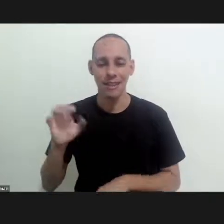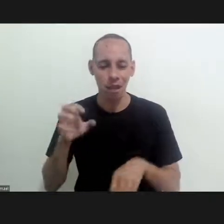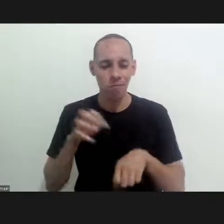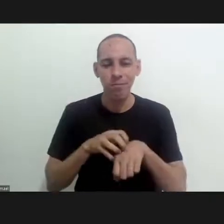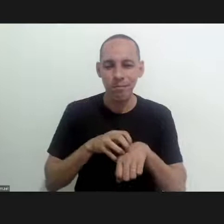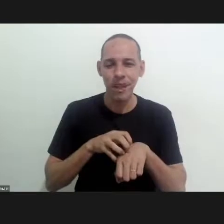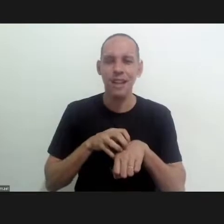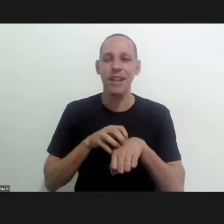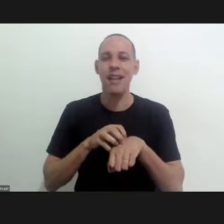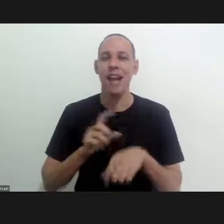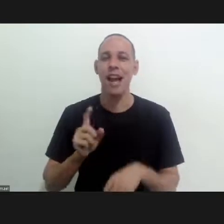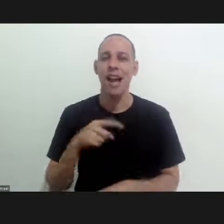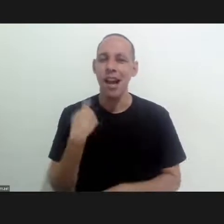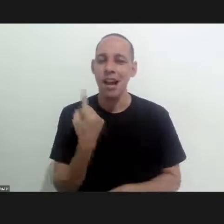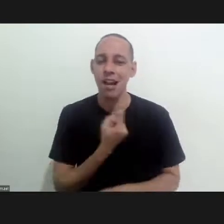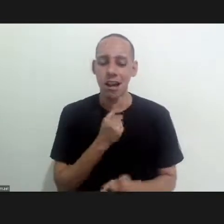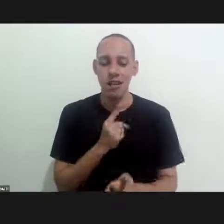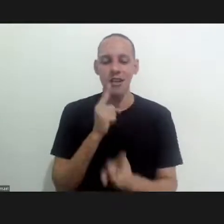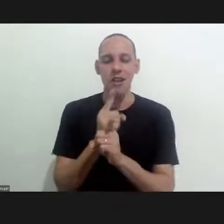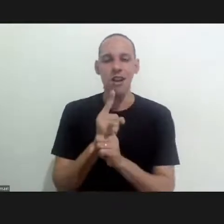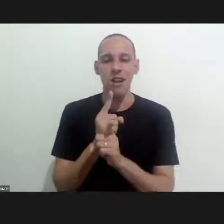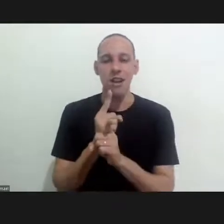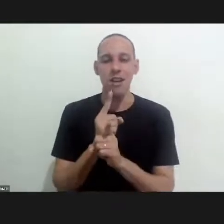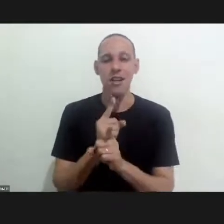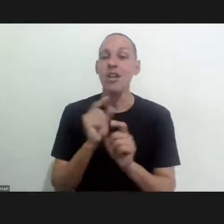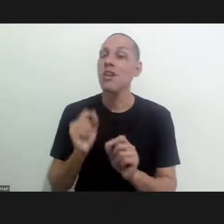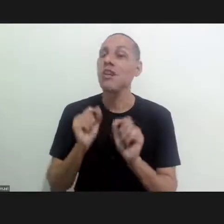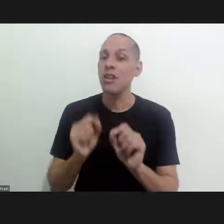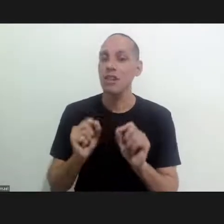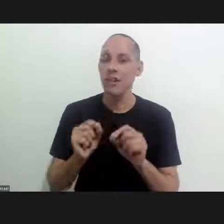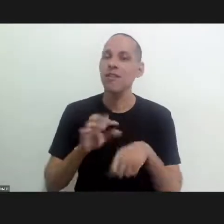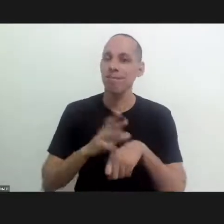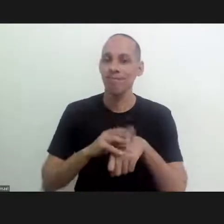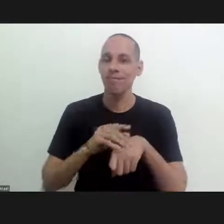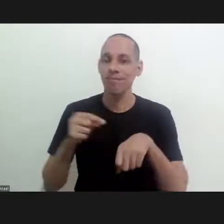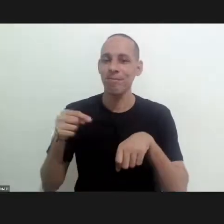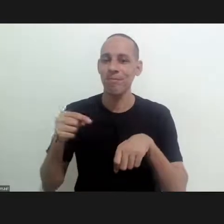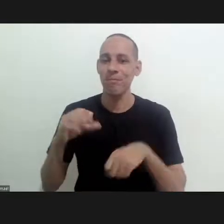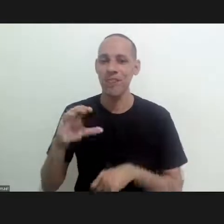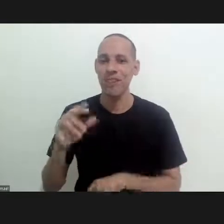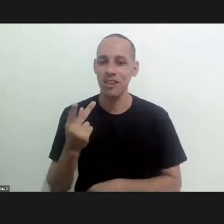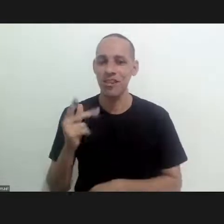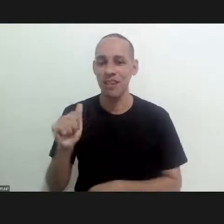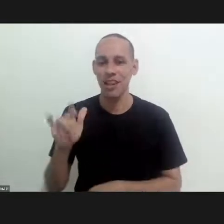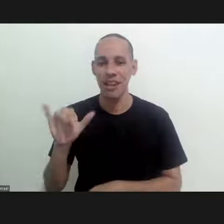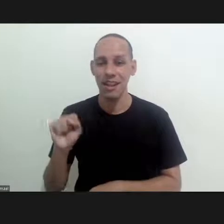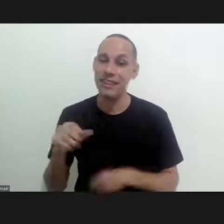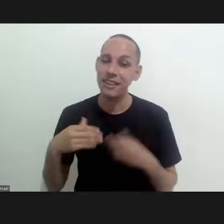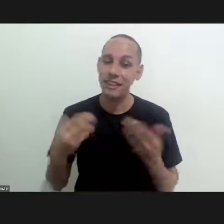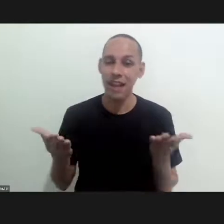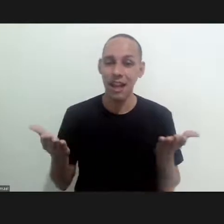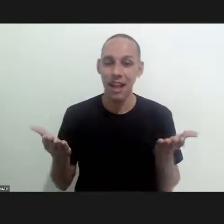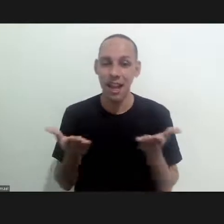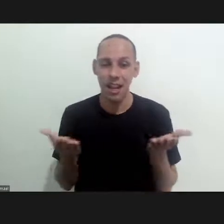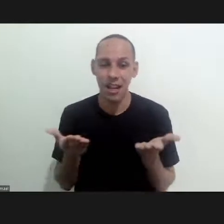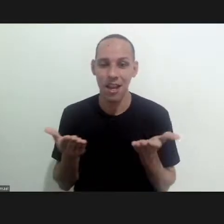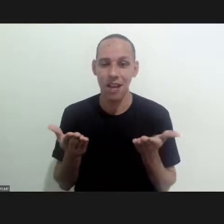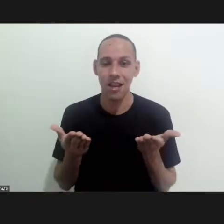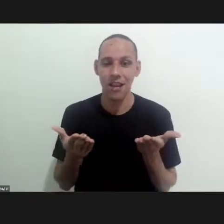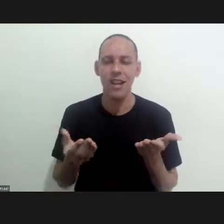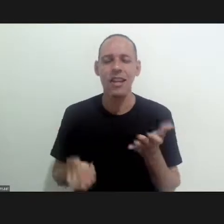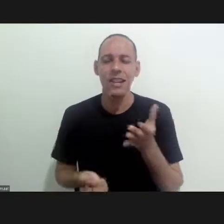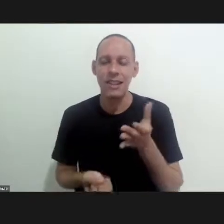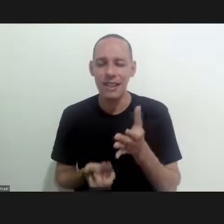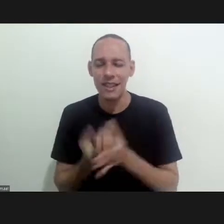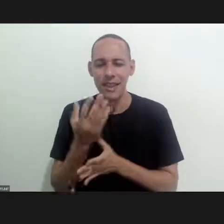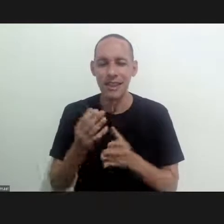1909 is also the landmark of a Chagas disease discovery and it is very good for us to be able to choose a series